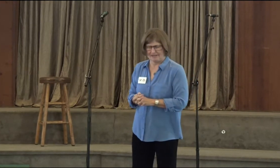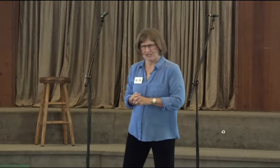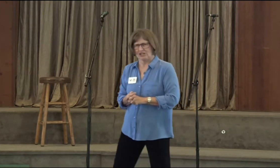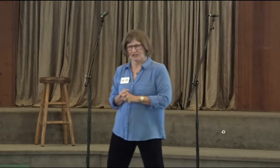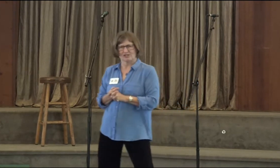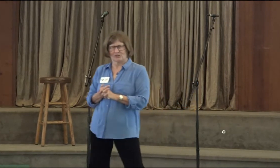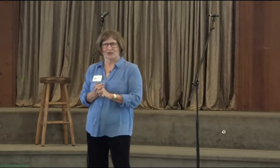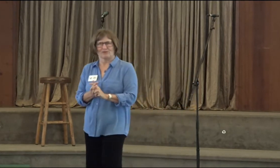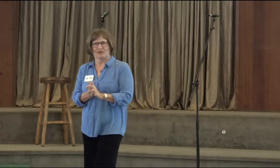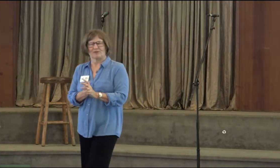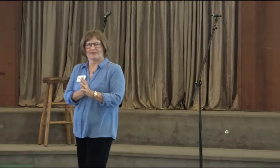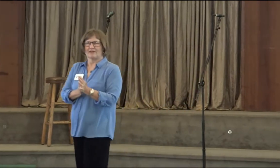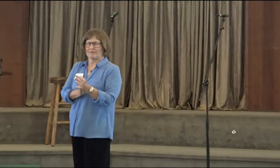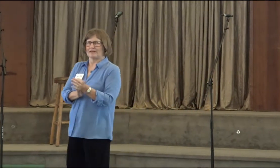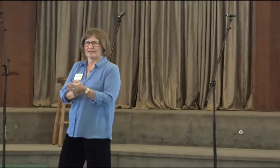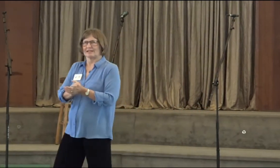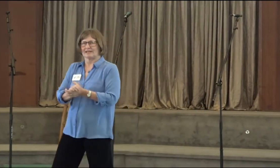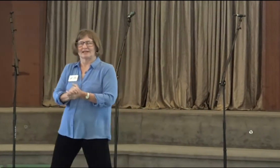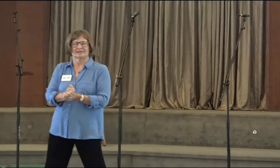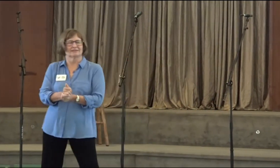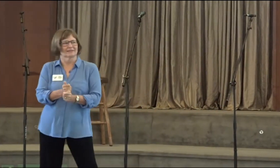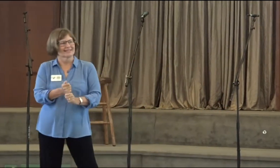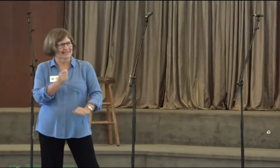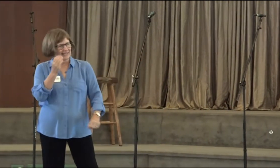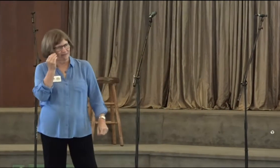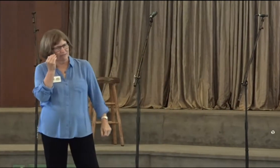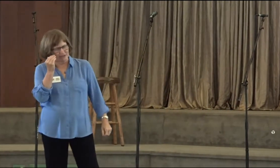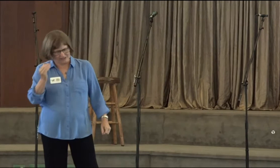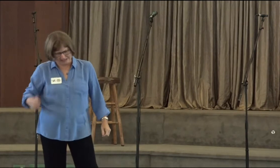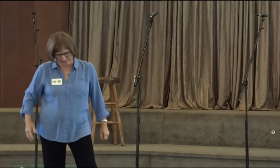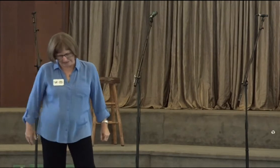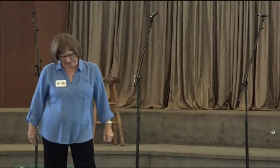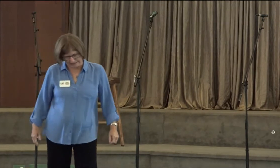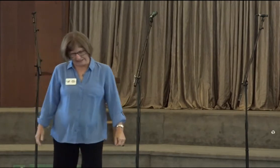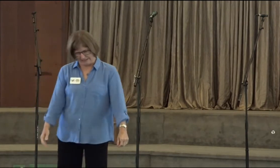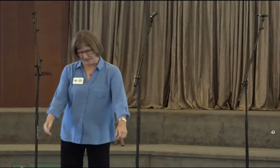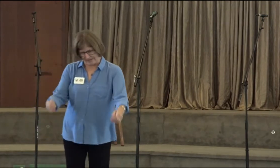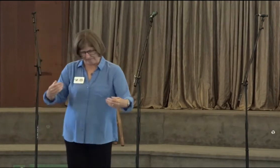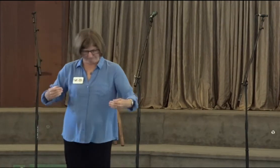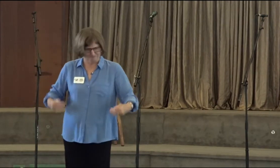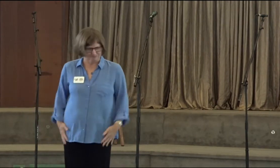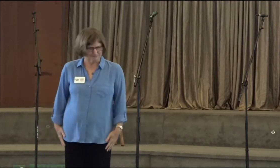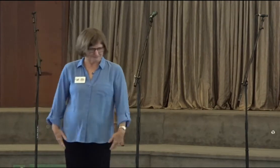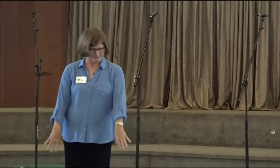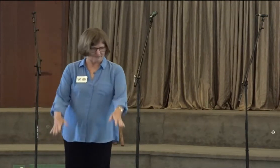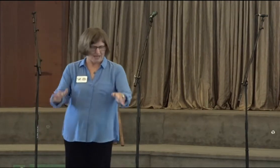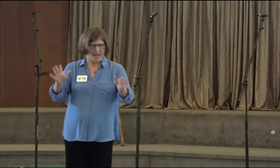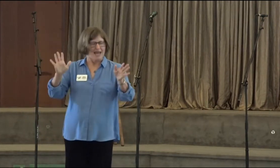So I'm going to share a story with you. I thought about this. thought, oh, it's kind of embarrassing, but okay.